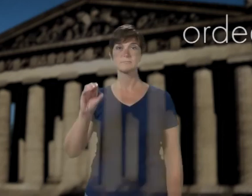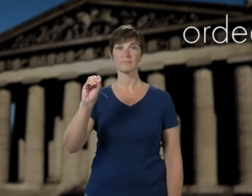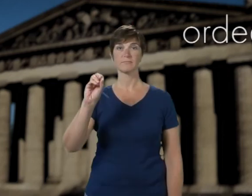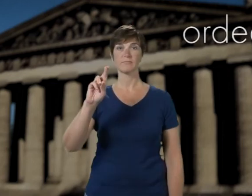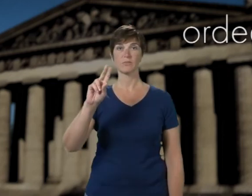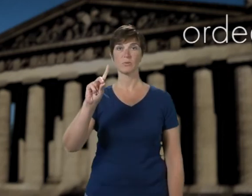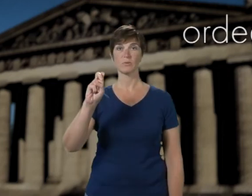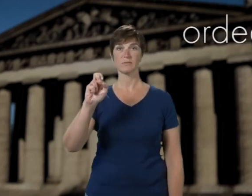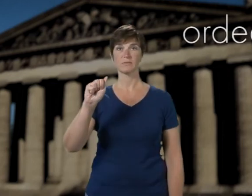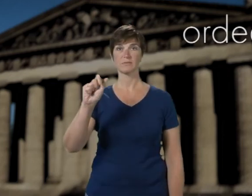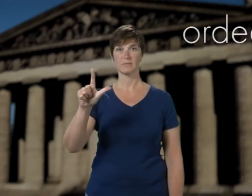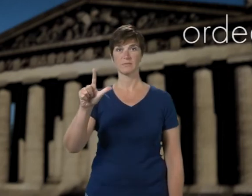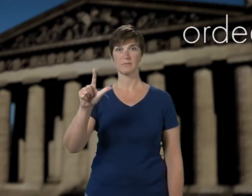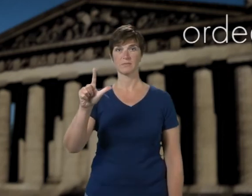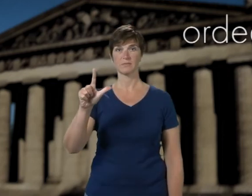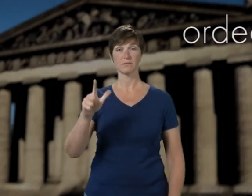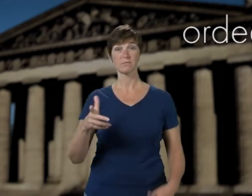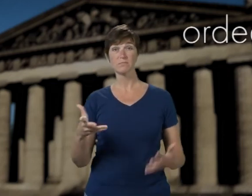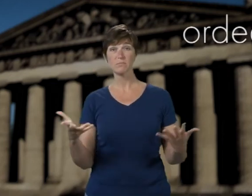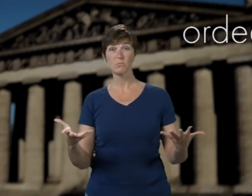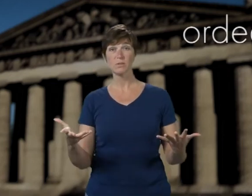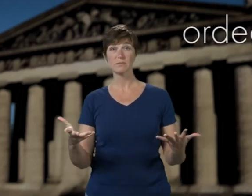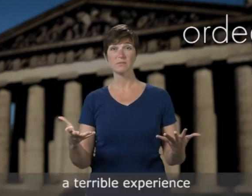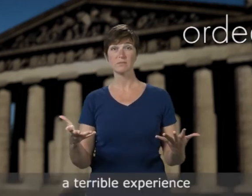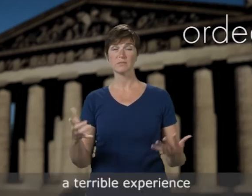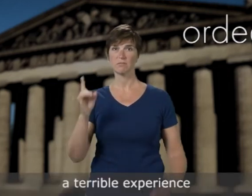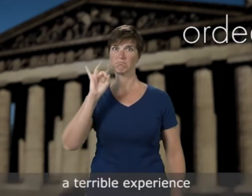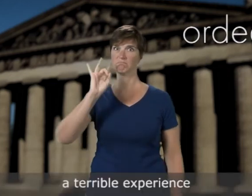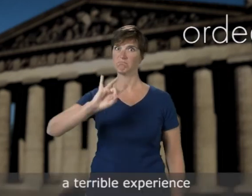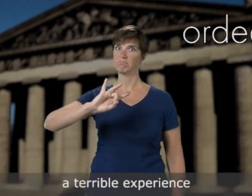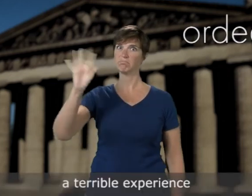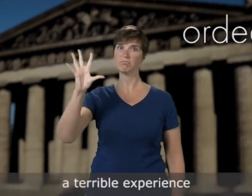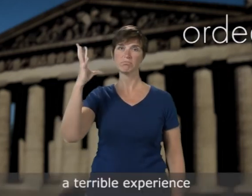ordeal a terrible experience